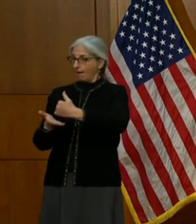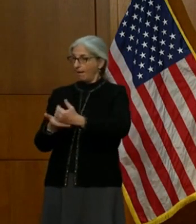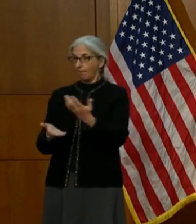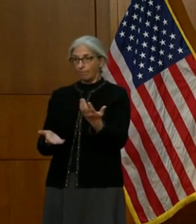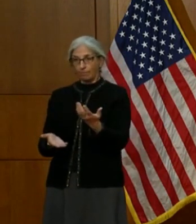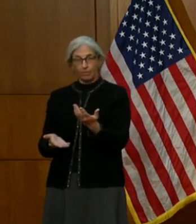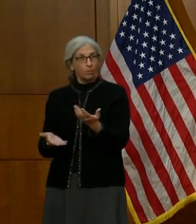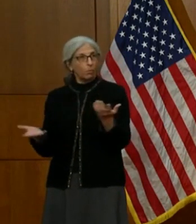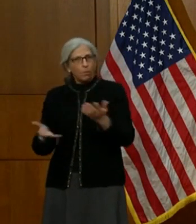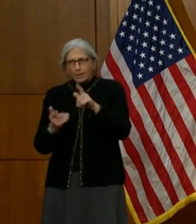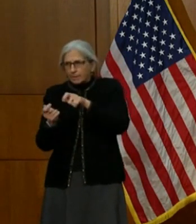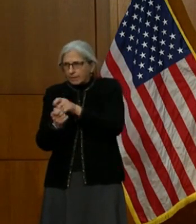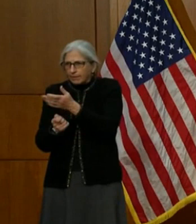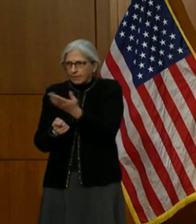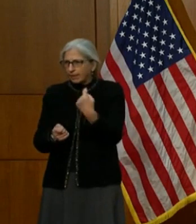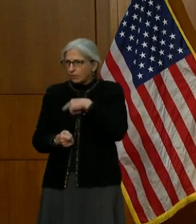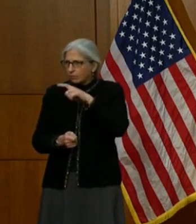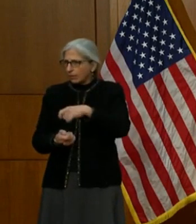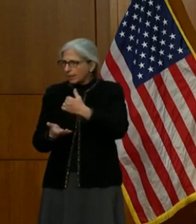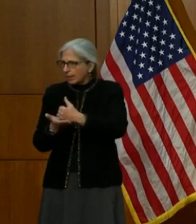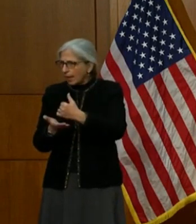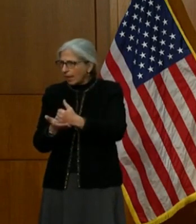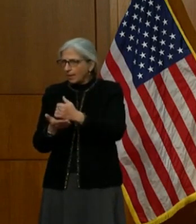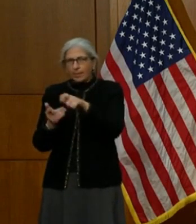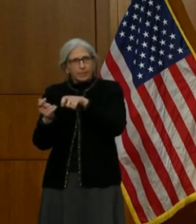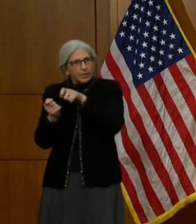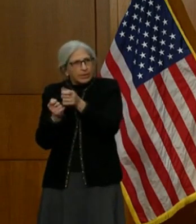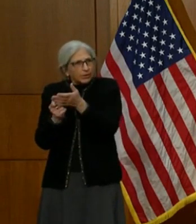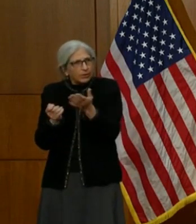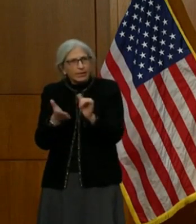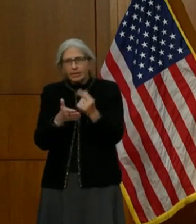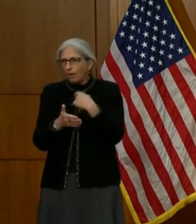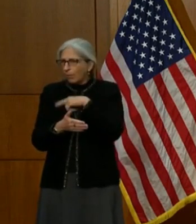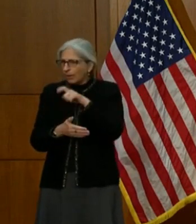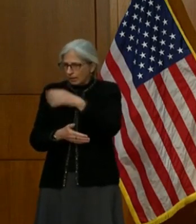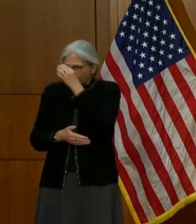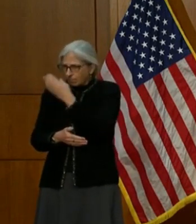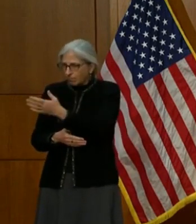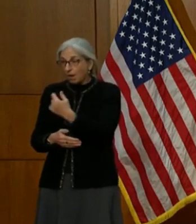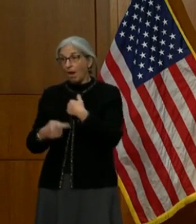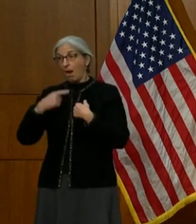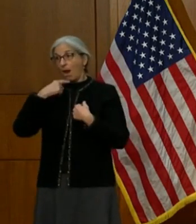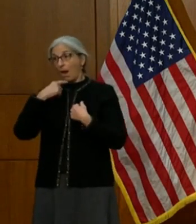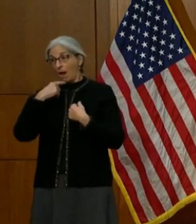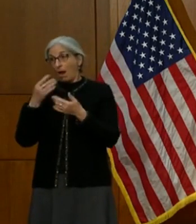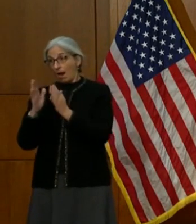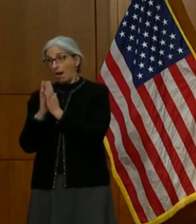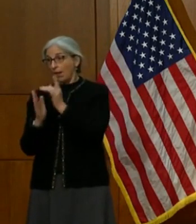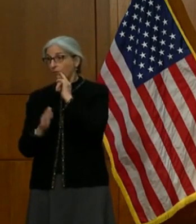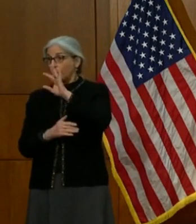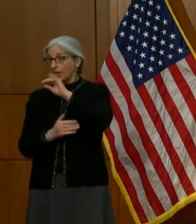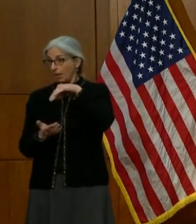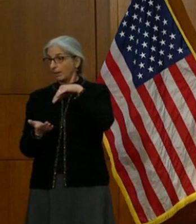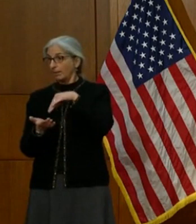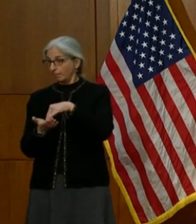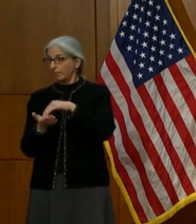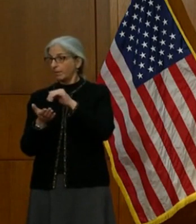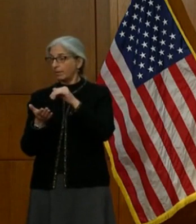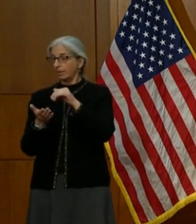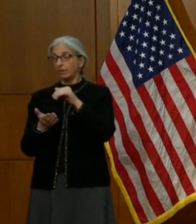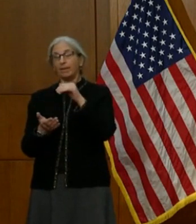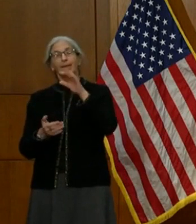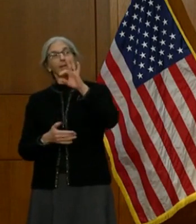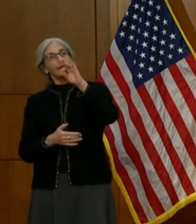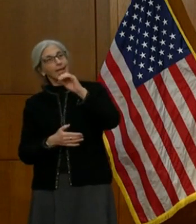what particular areas we need that. I proposed $90 million, for example, in our budget that the